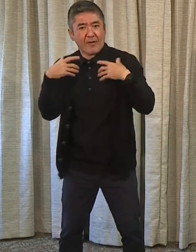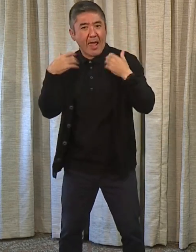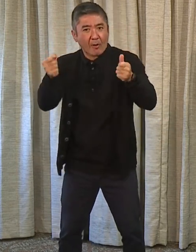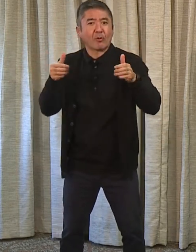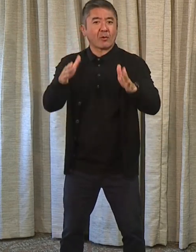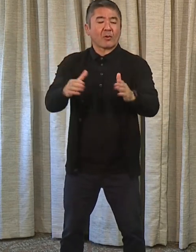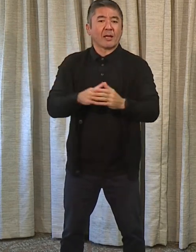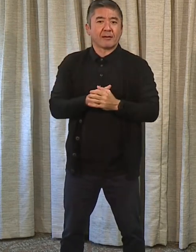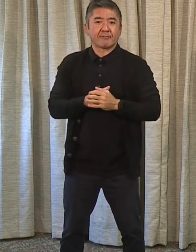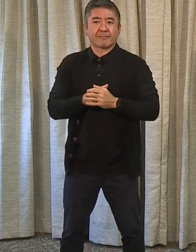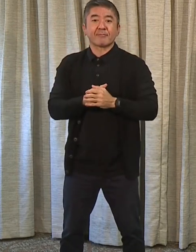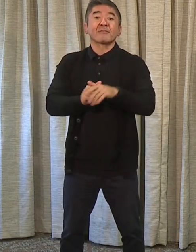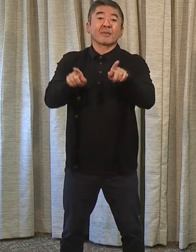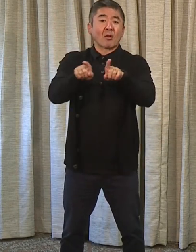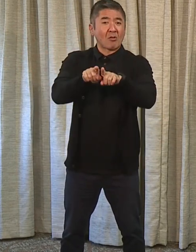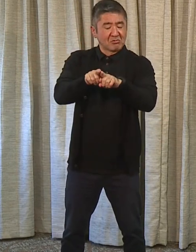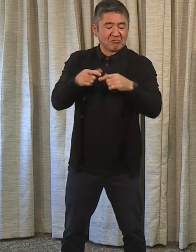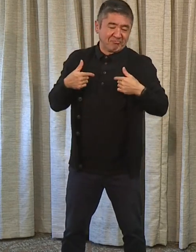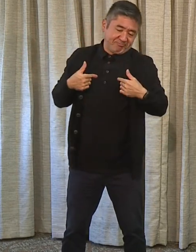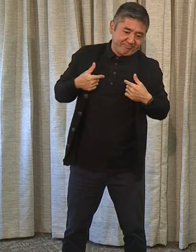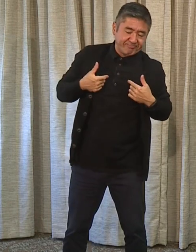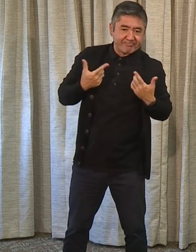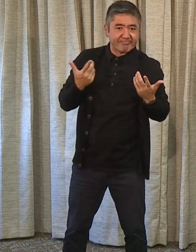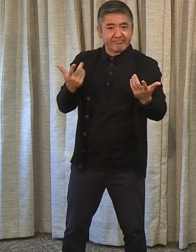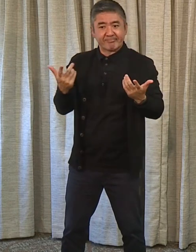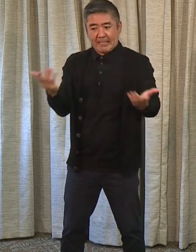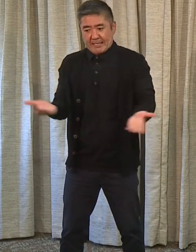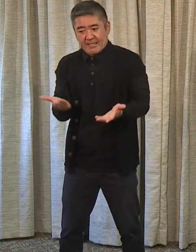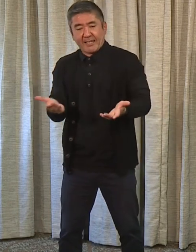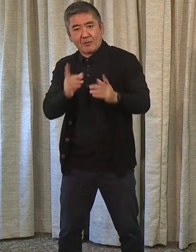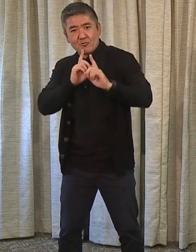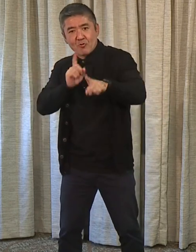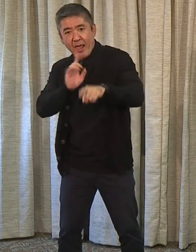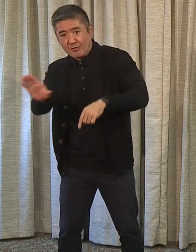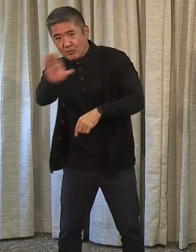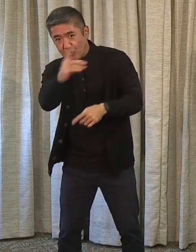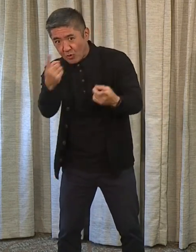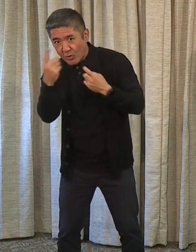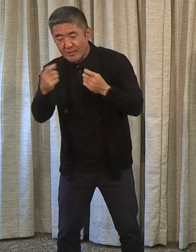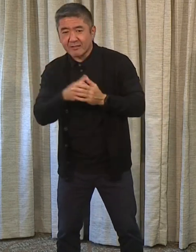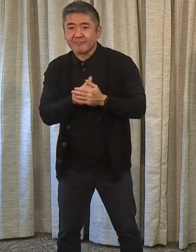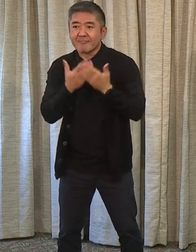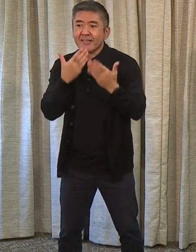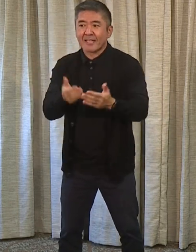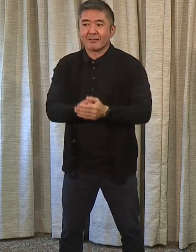Also, of course, I'm available to answer any questions that may come up. Thank you.